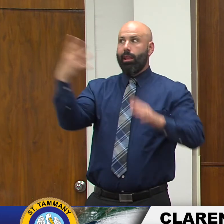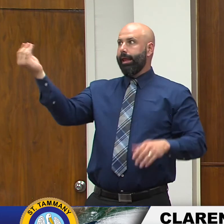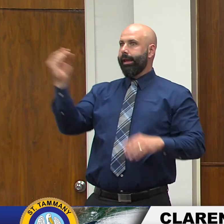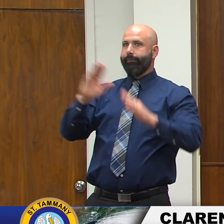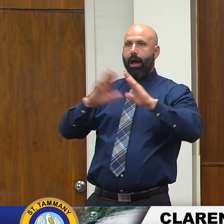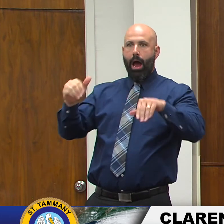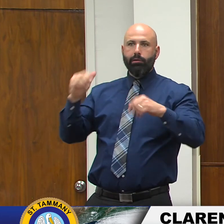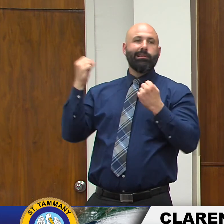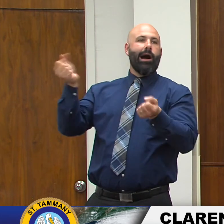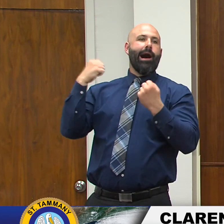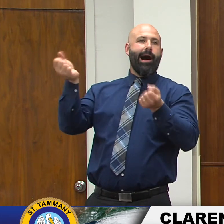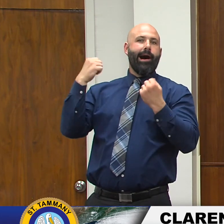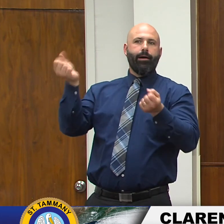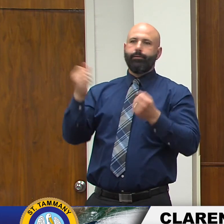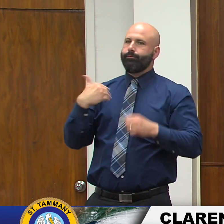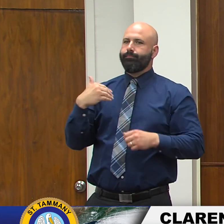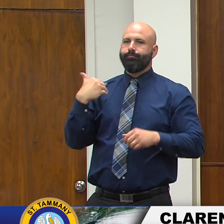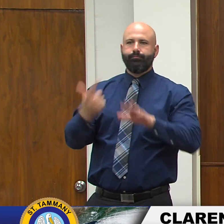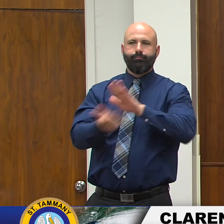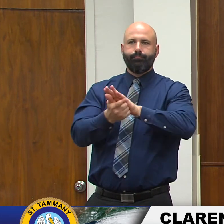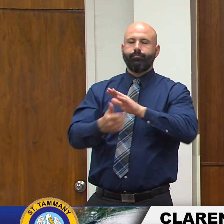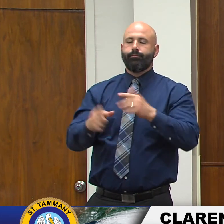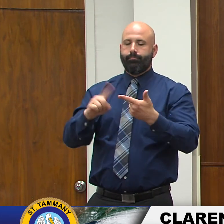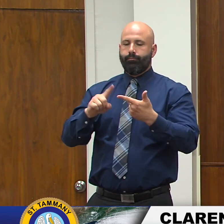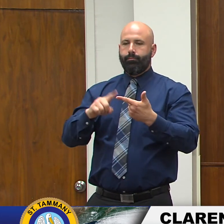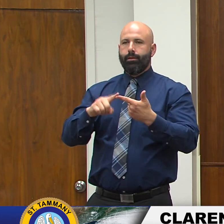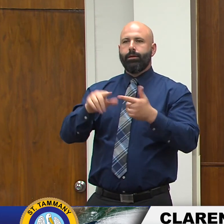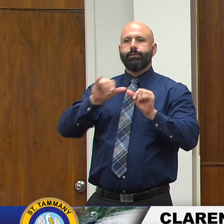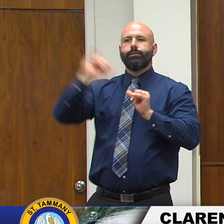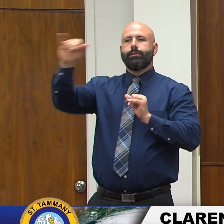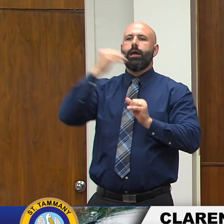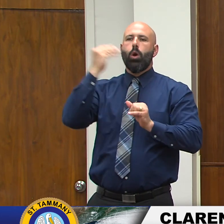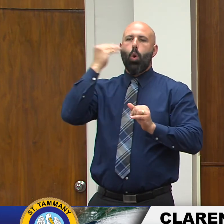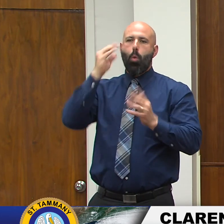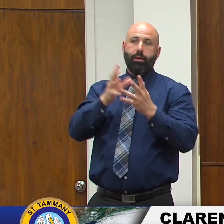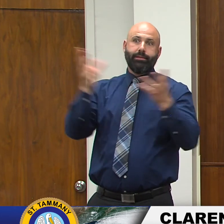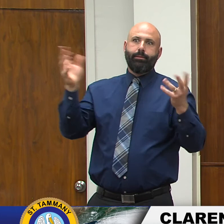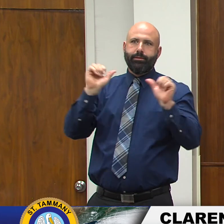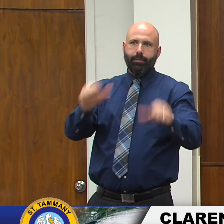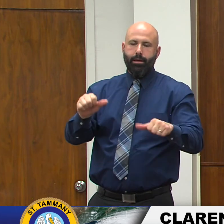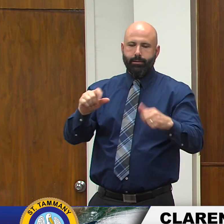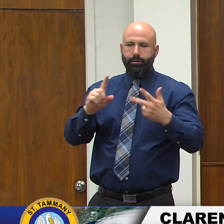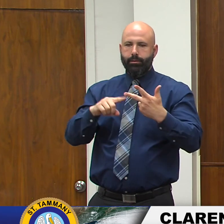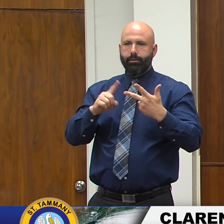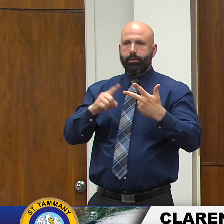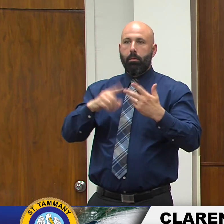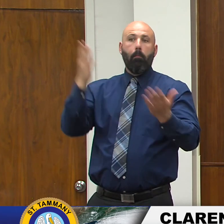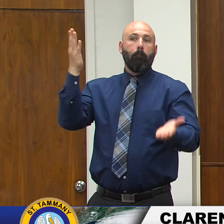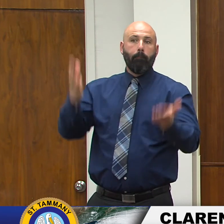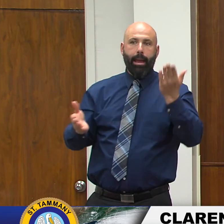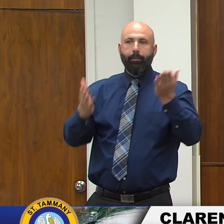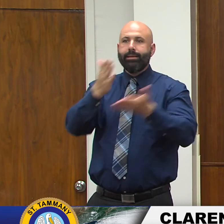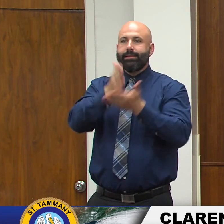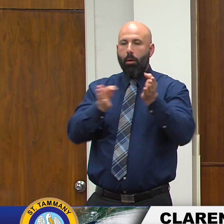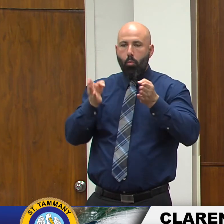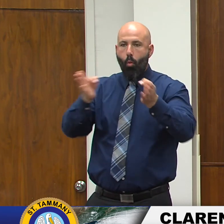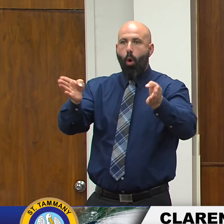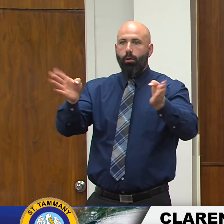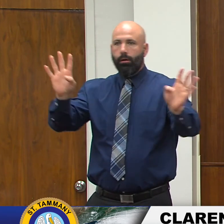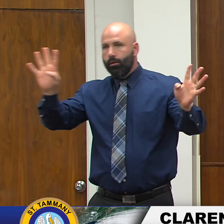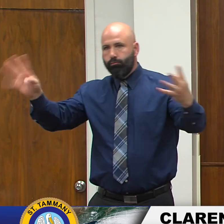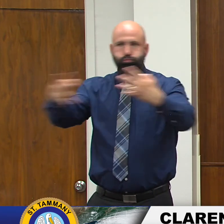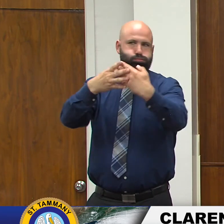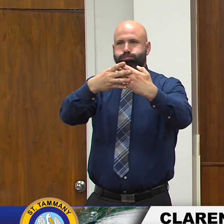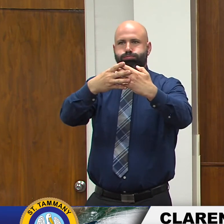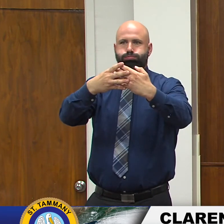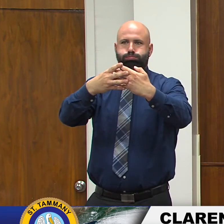to go out please stay at home as much as possible uh barricades may be placed do not go around barricades if they're if they're